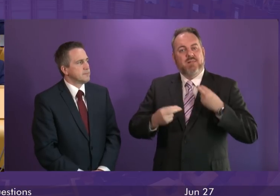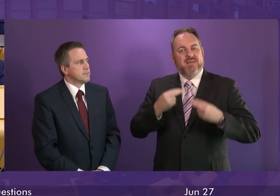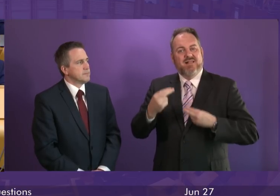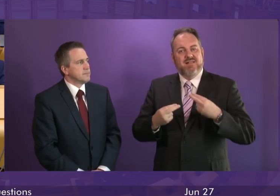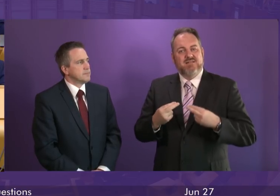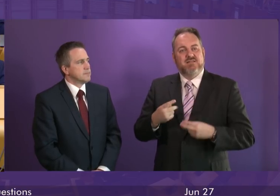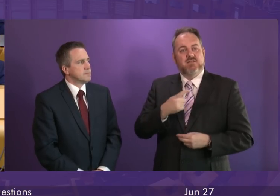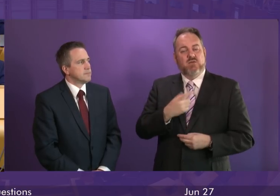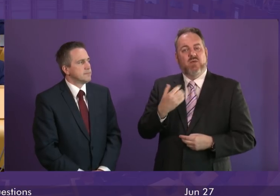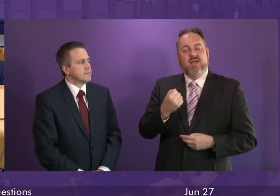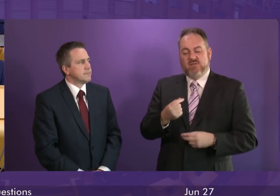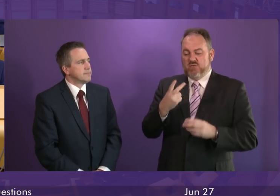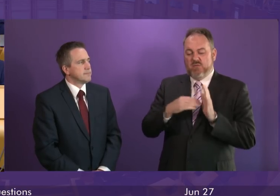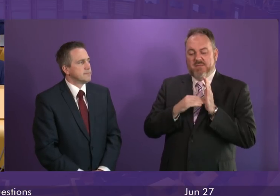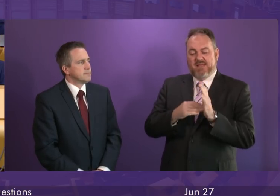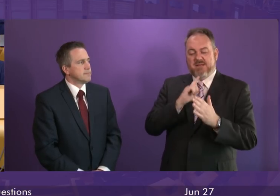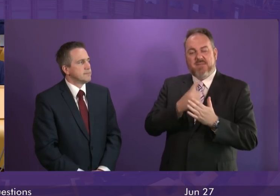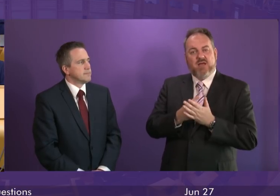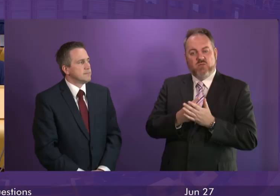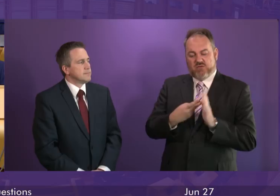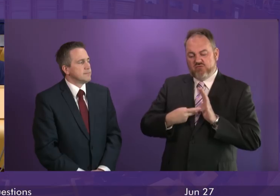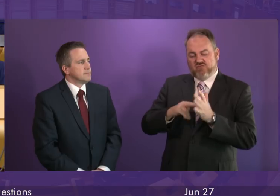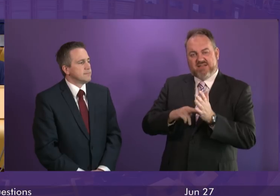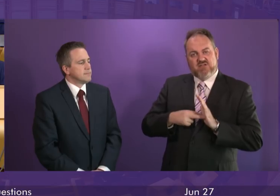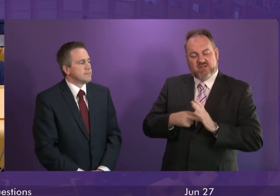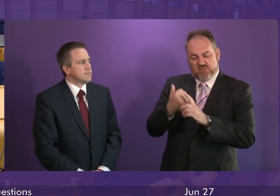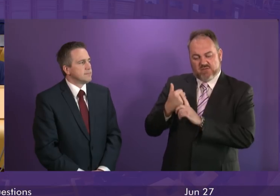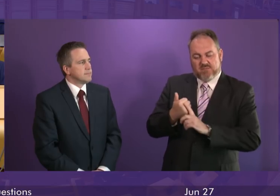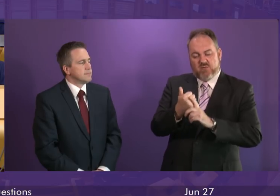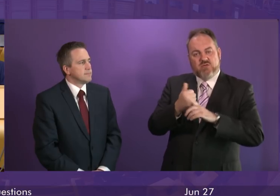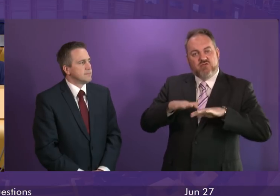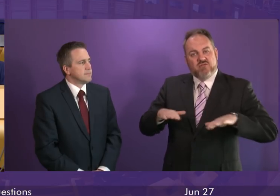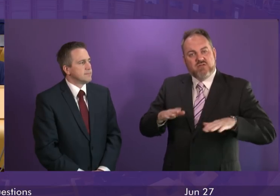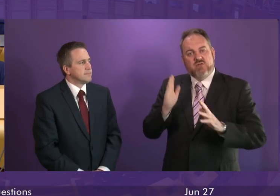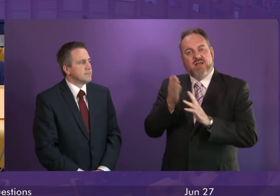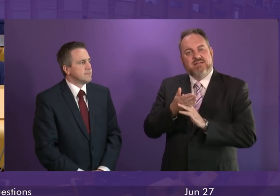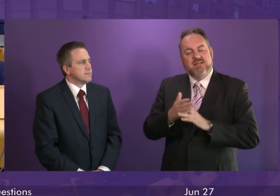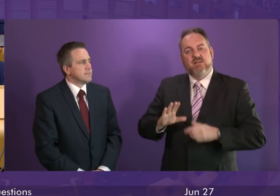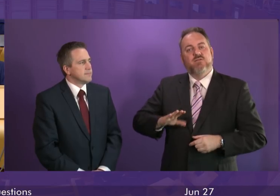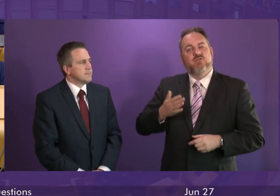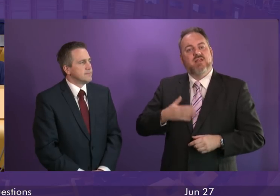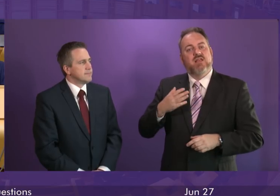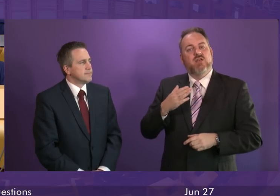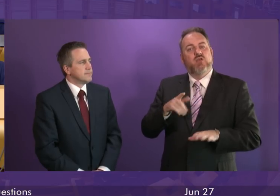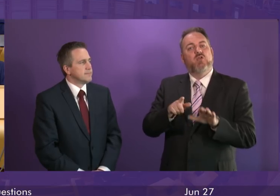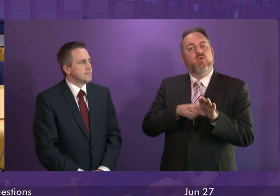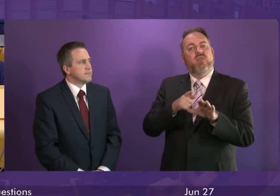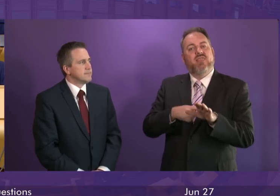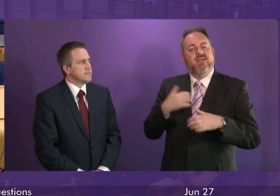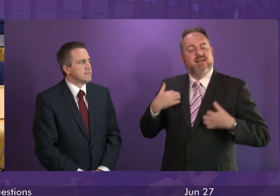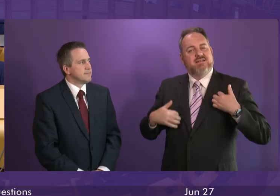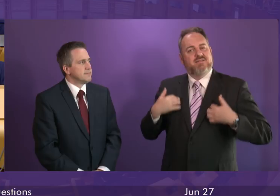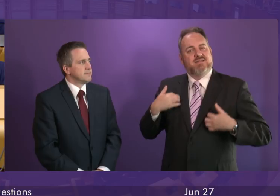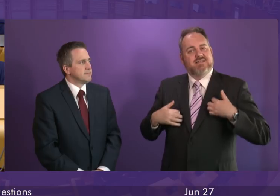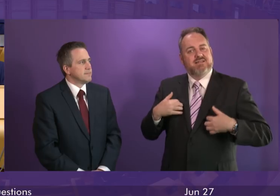annual holiday hunger strategy where children can get involved in various free youth activities right across the city and importantly